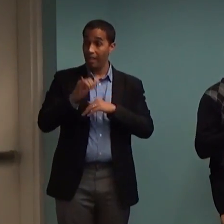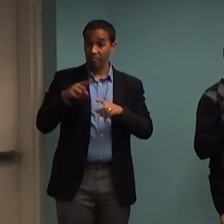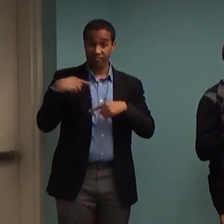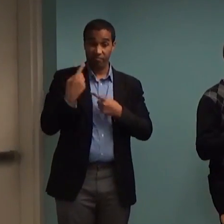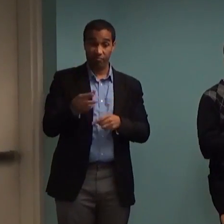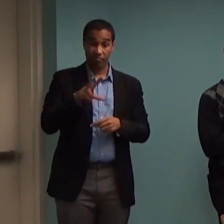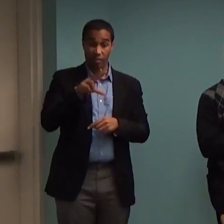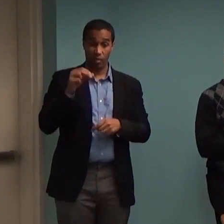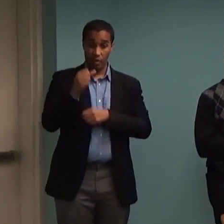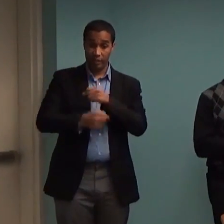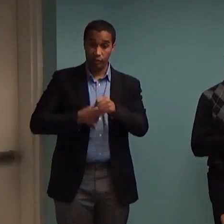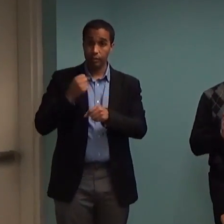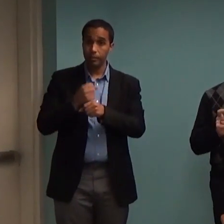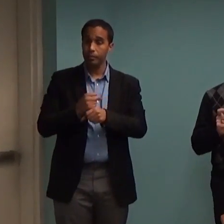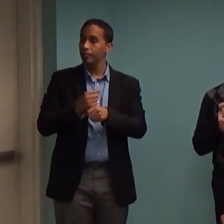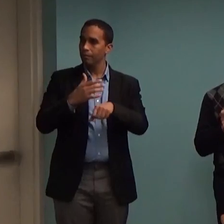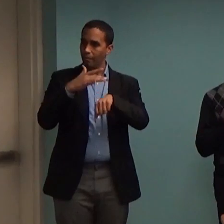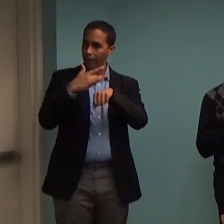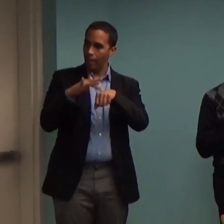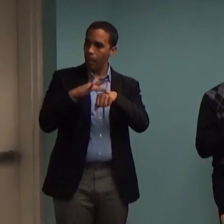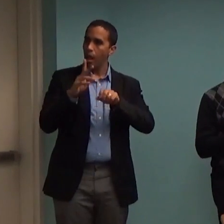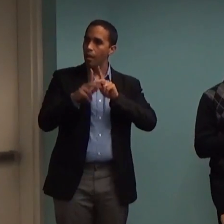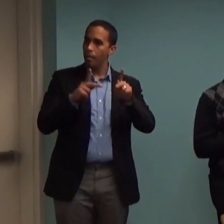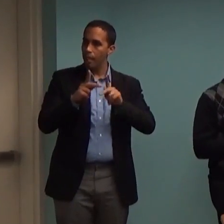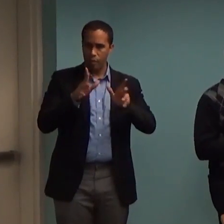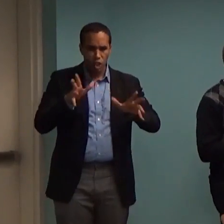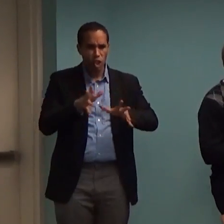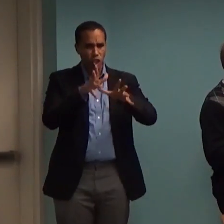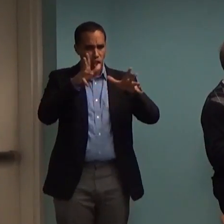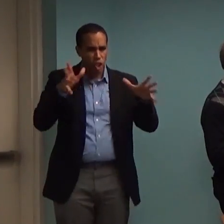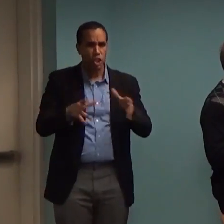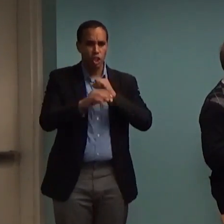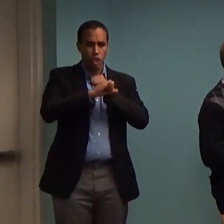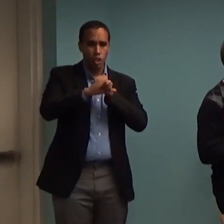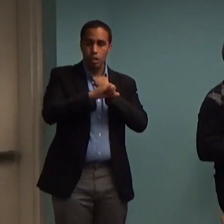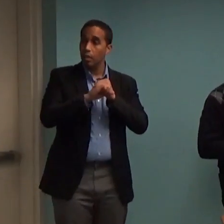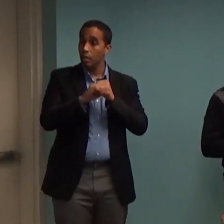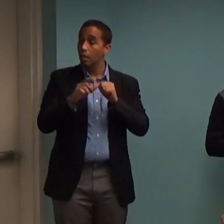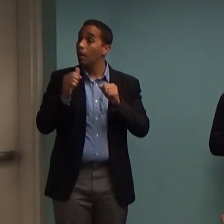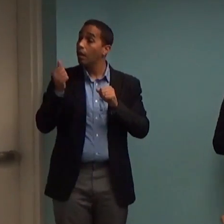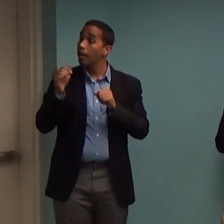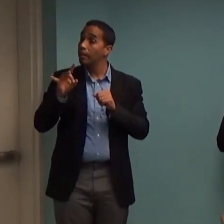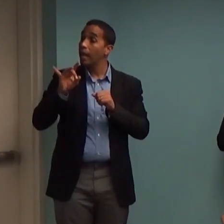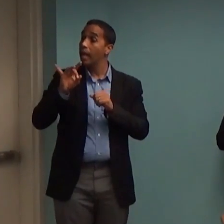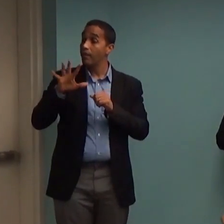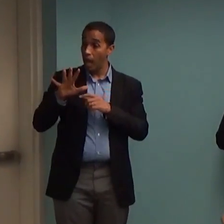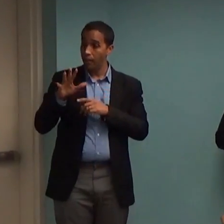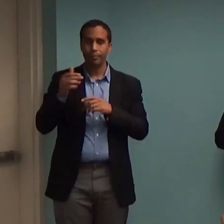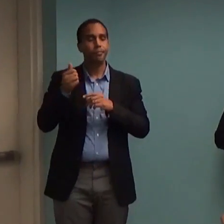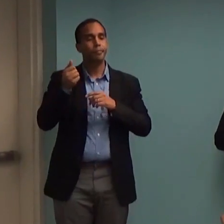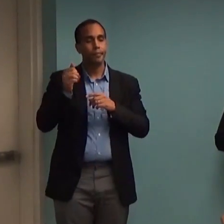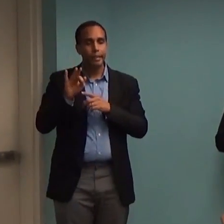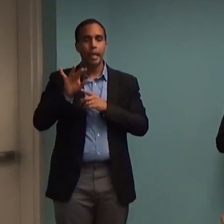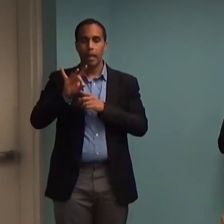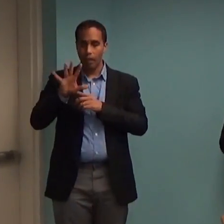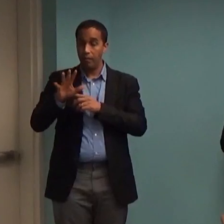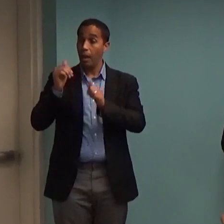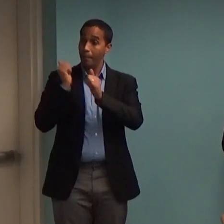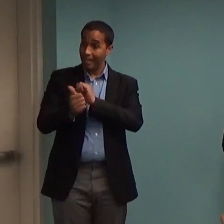this being available, but it didn't happen right away. In 1985, when this legislation was passed and it allowed for the loosening of